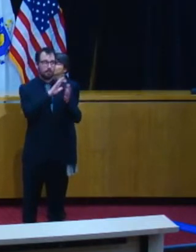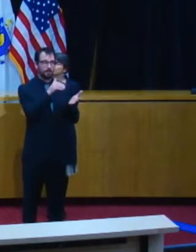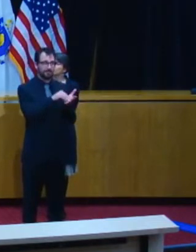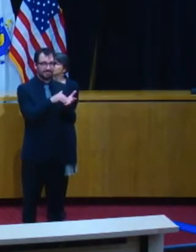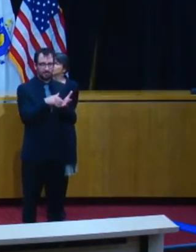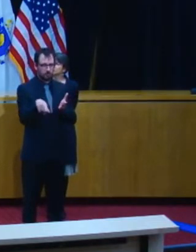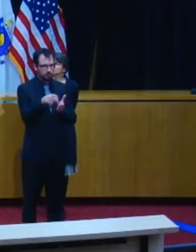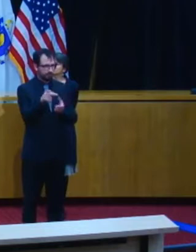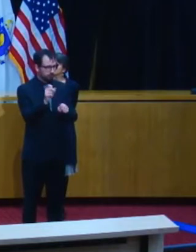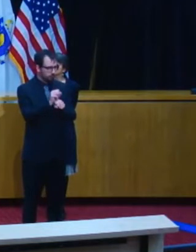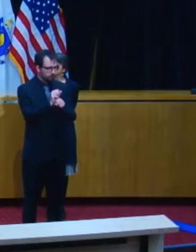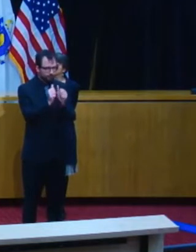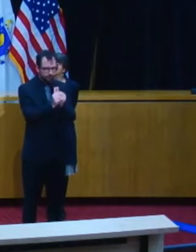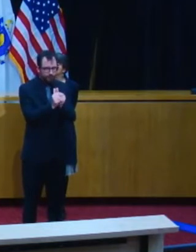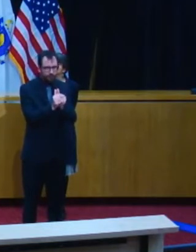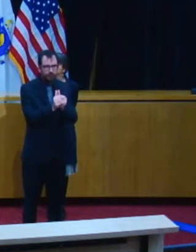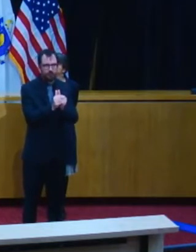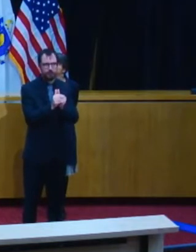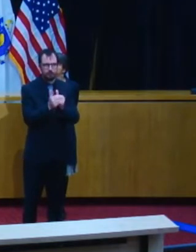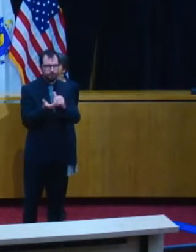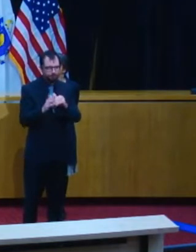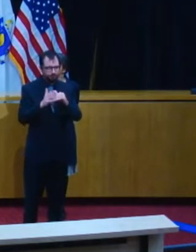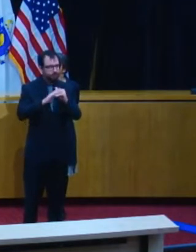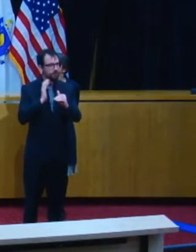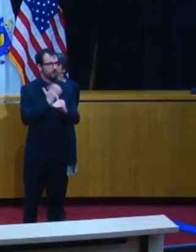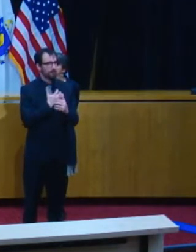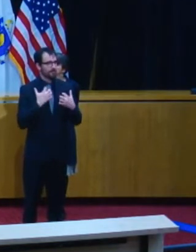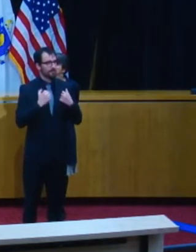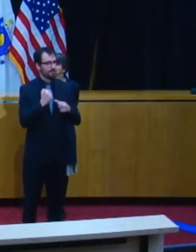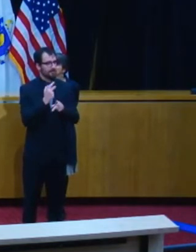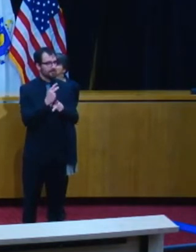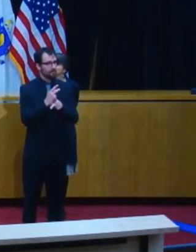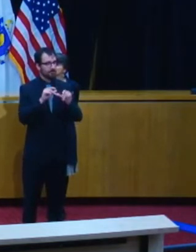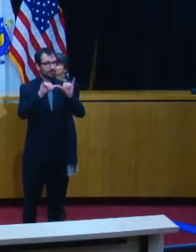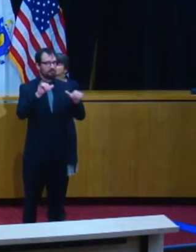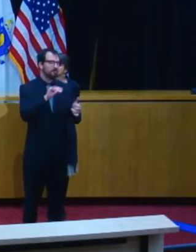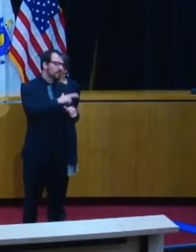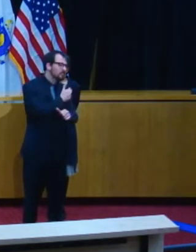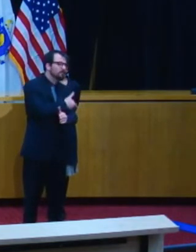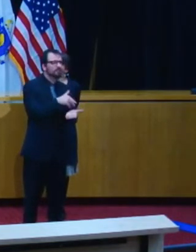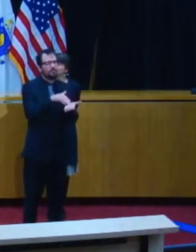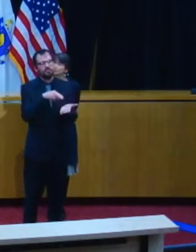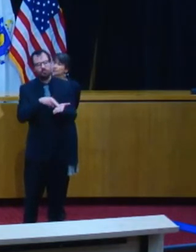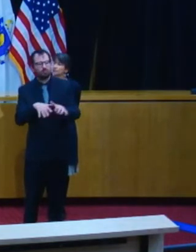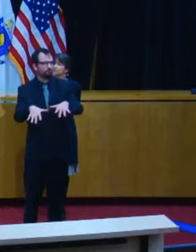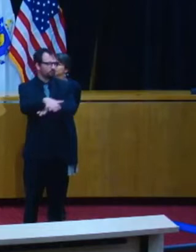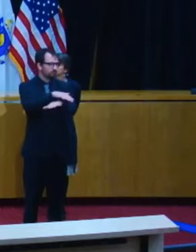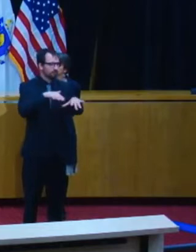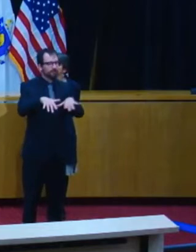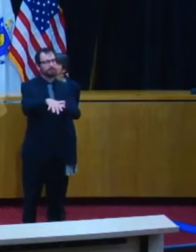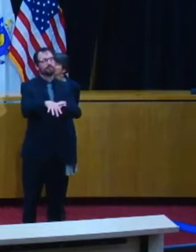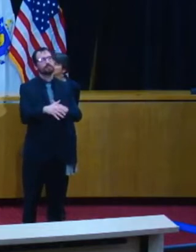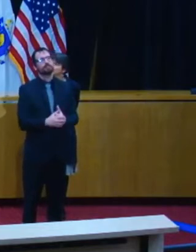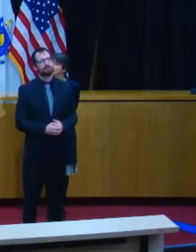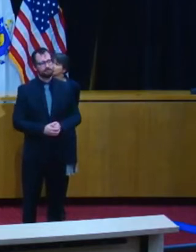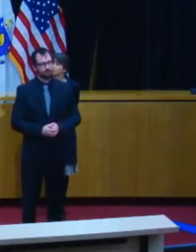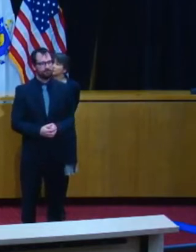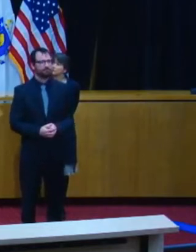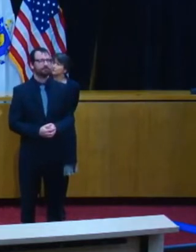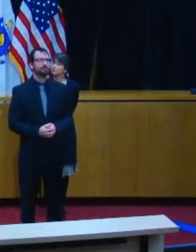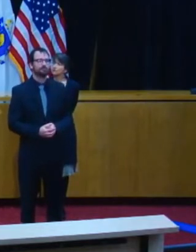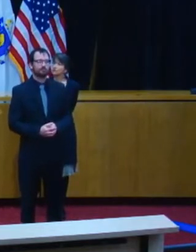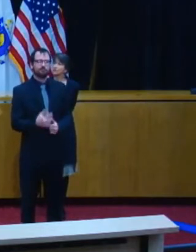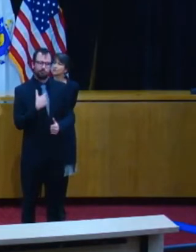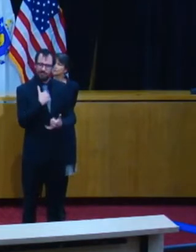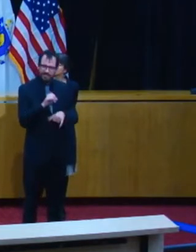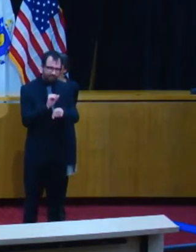continuing to work with suppliers and with the federal government around much needed personal protective equipment. Those efforts are key to